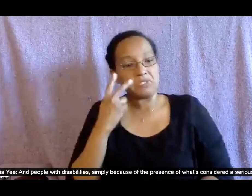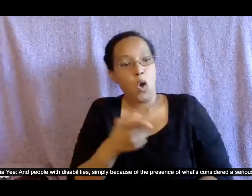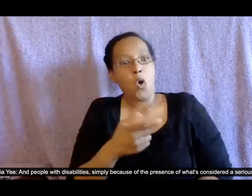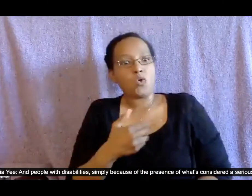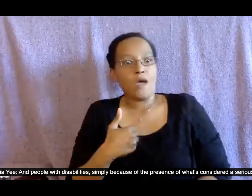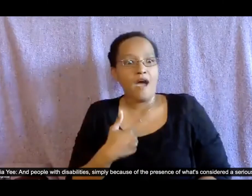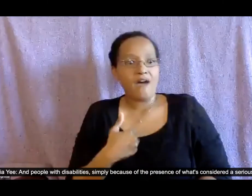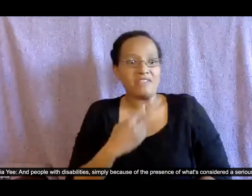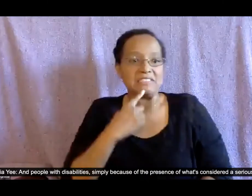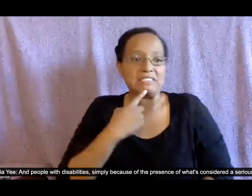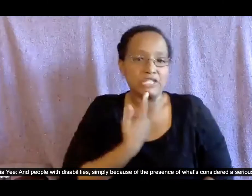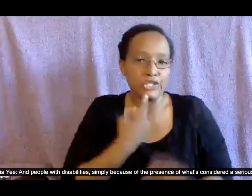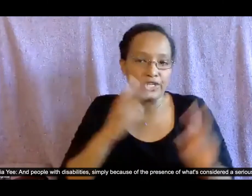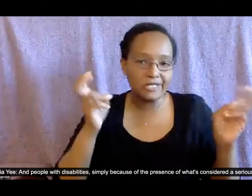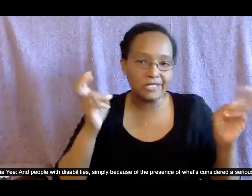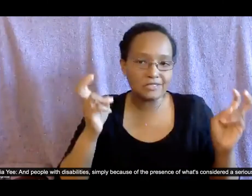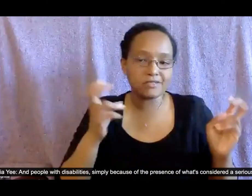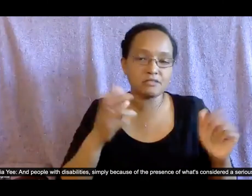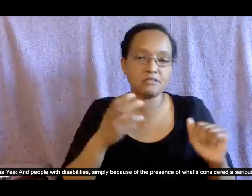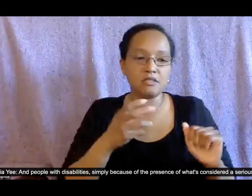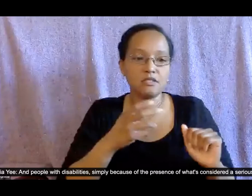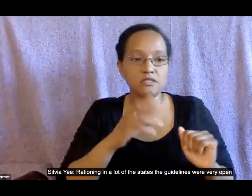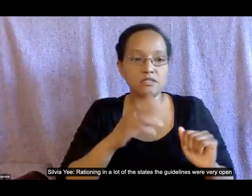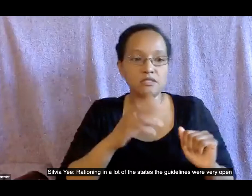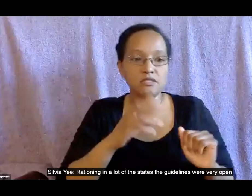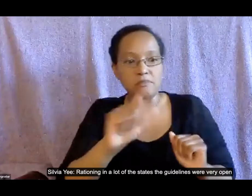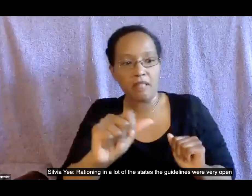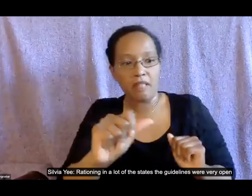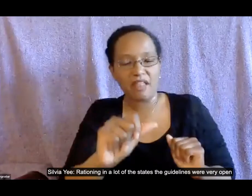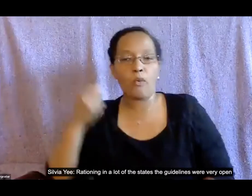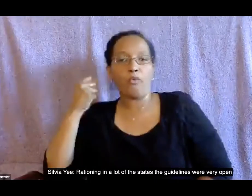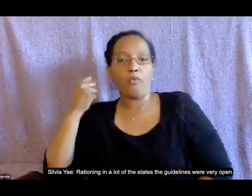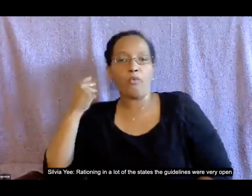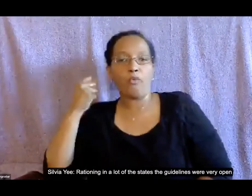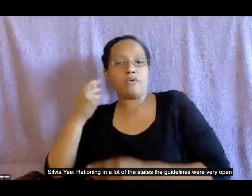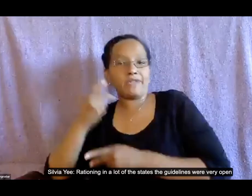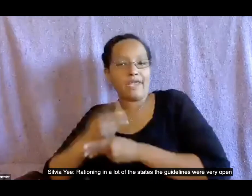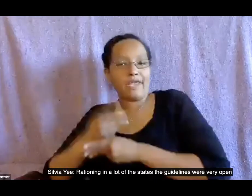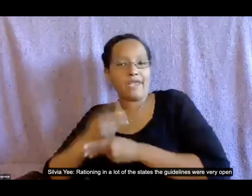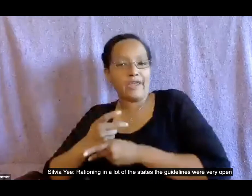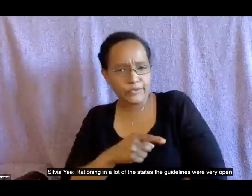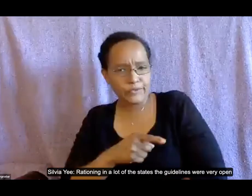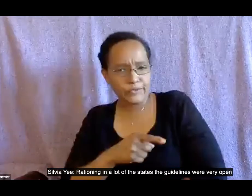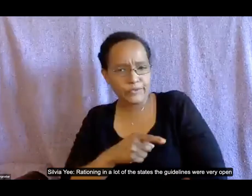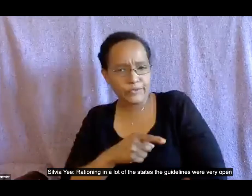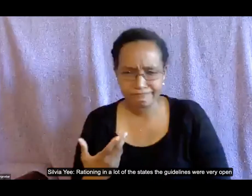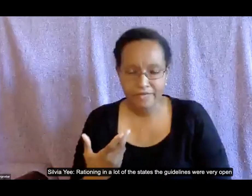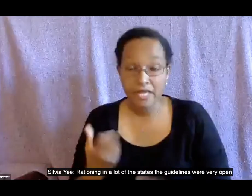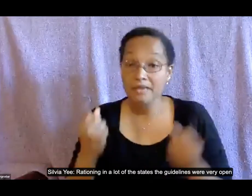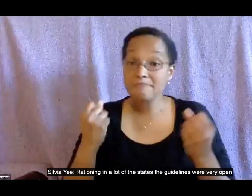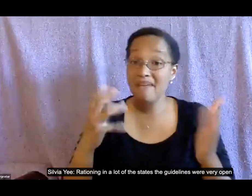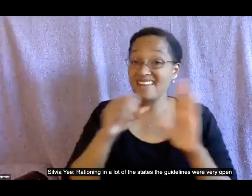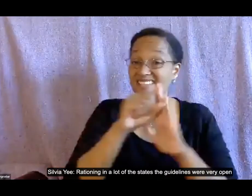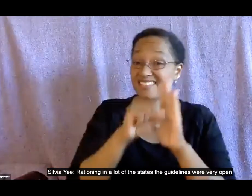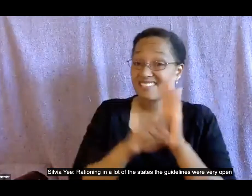rationing in a lot of the states the guidelines were very open